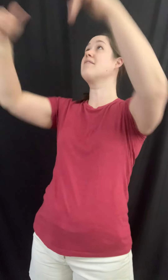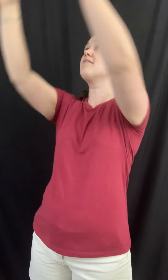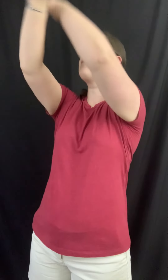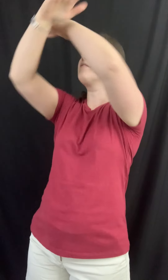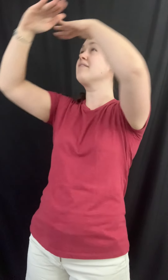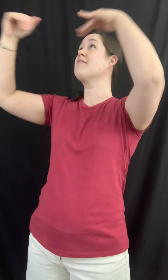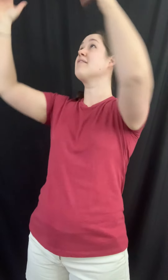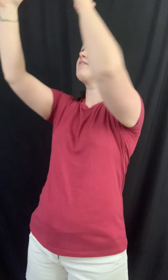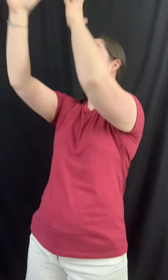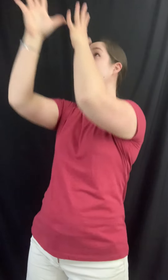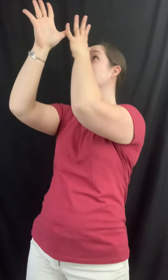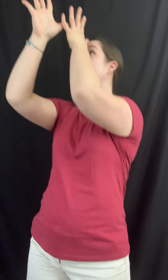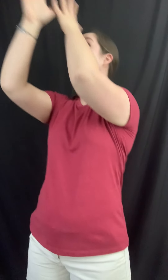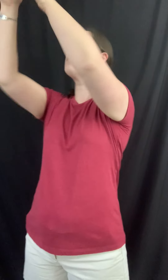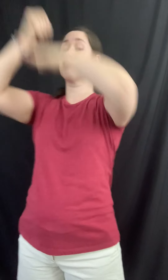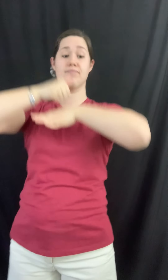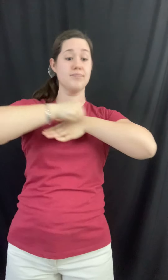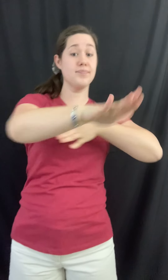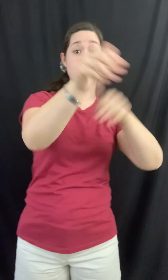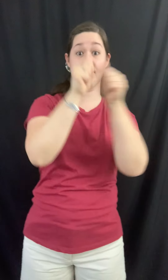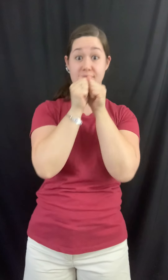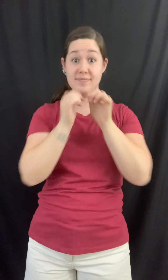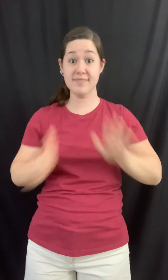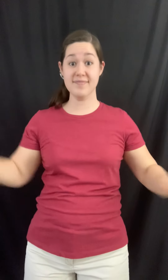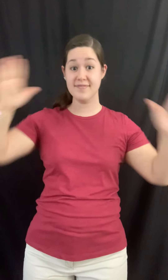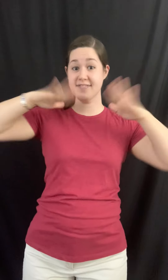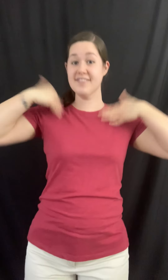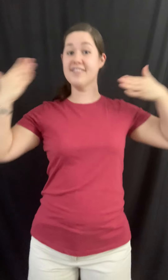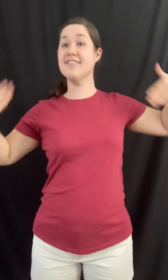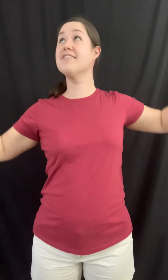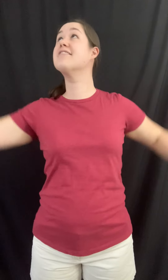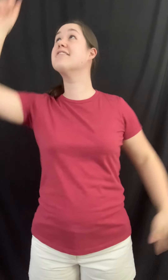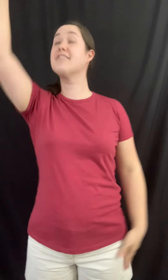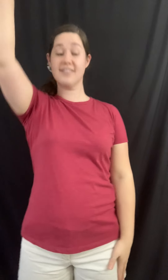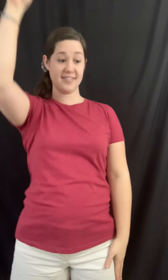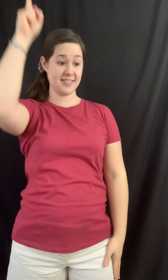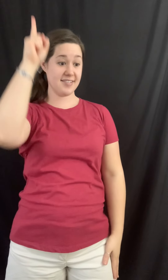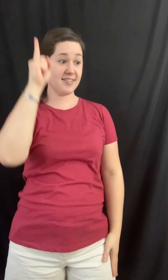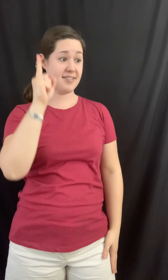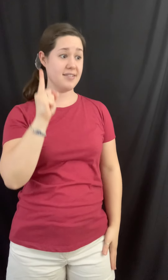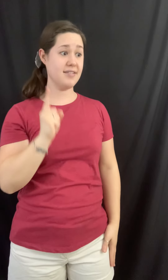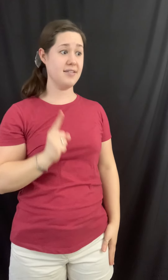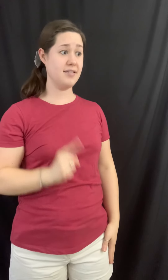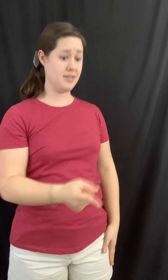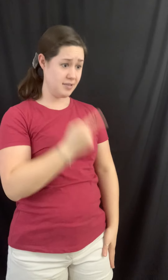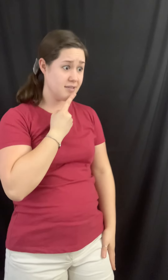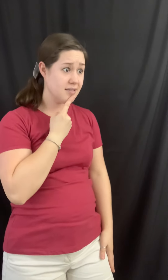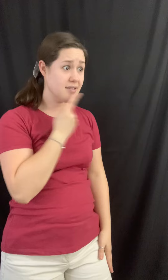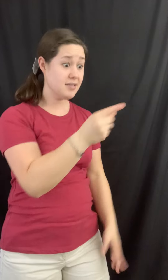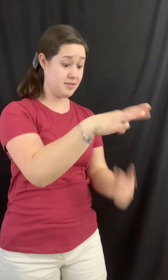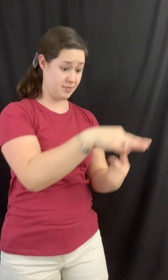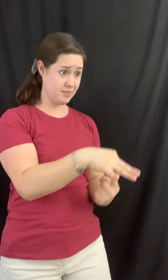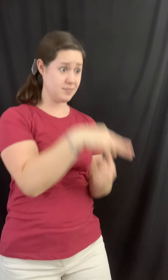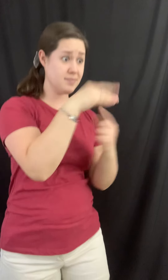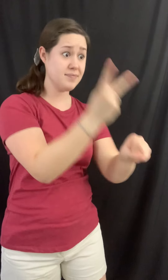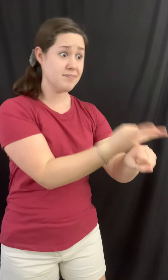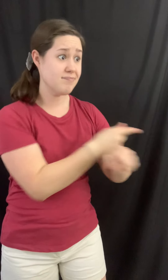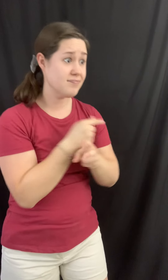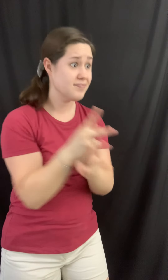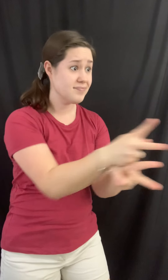Heavenly Father, a blessed angel came. And unto certain